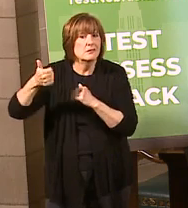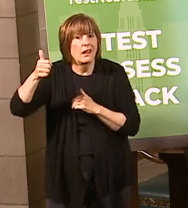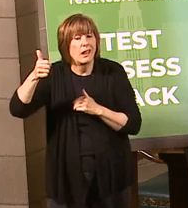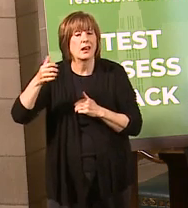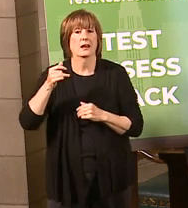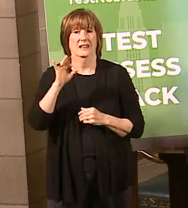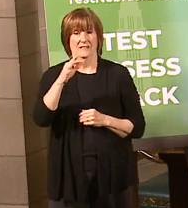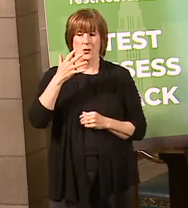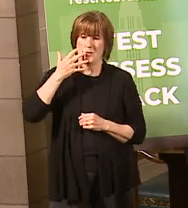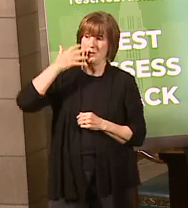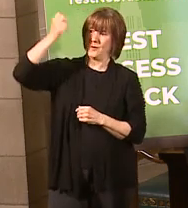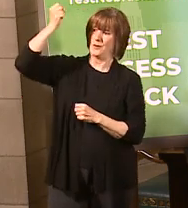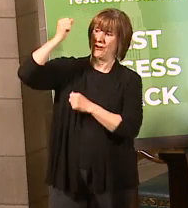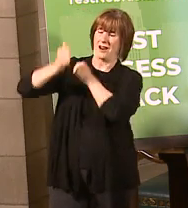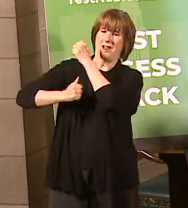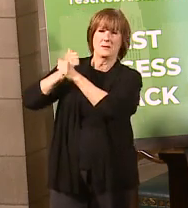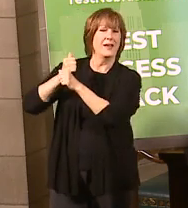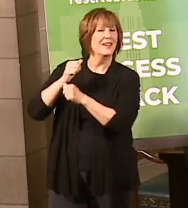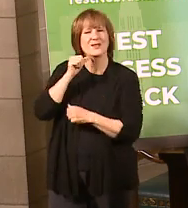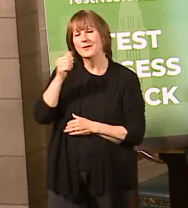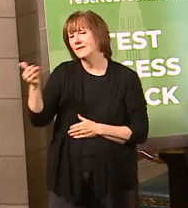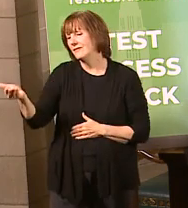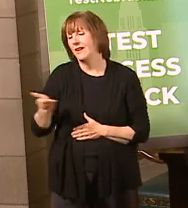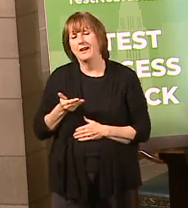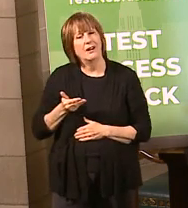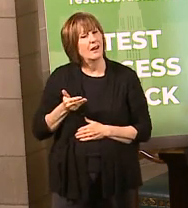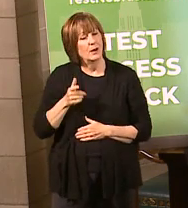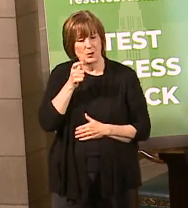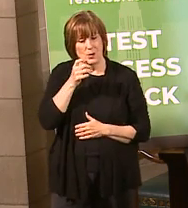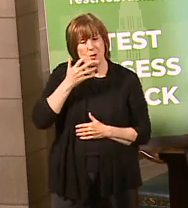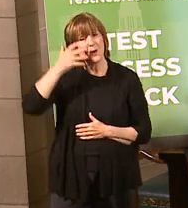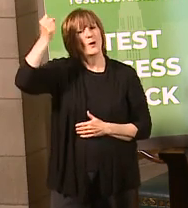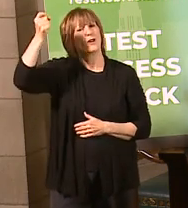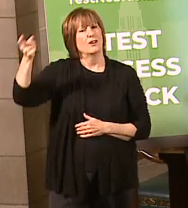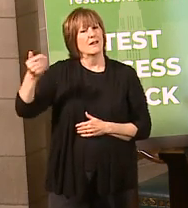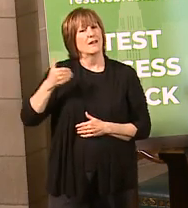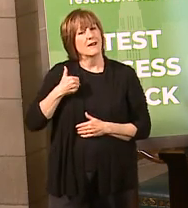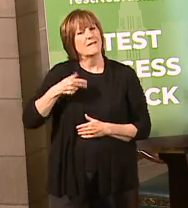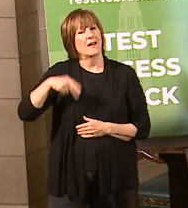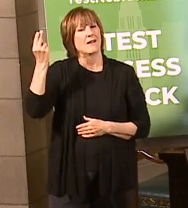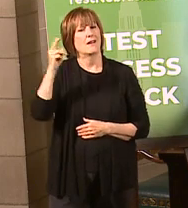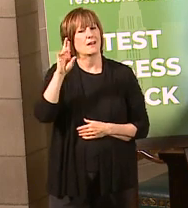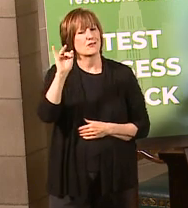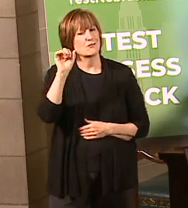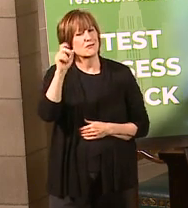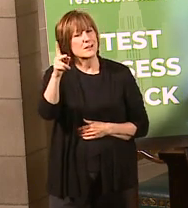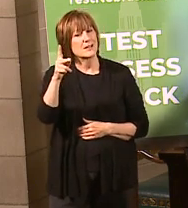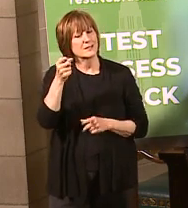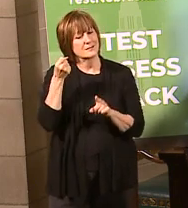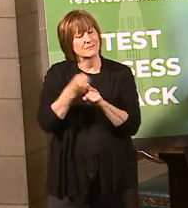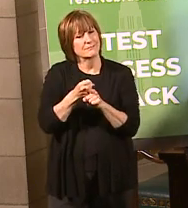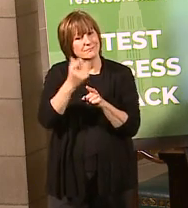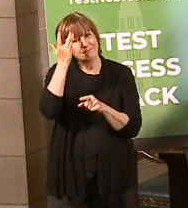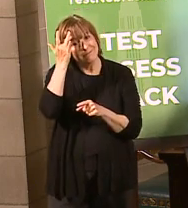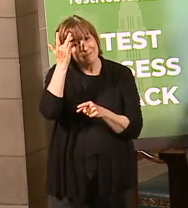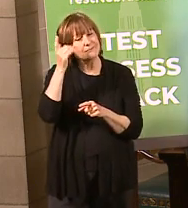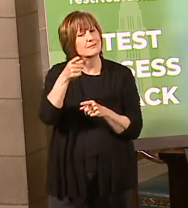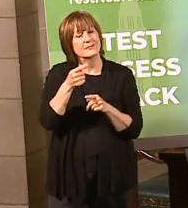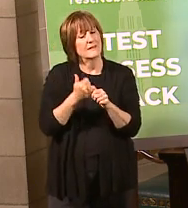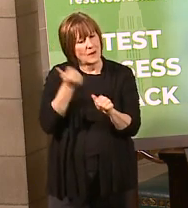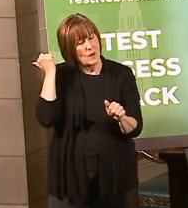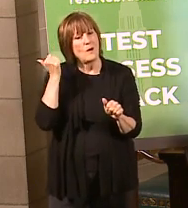older alumni, do not invite them. Again, if you're somebody who's older with those underlying health care conditions, you need to continue to stay away from those big groups. So